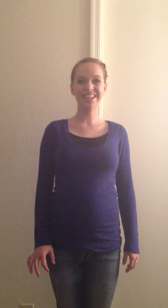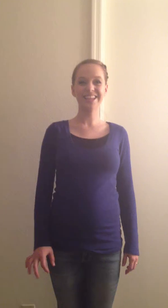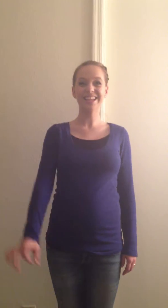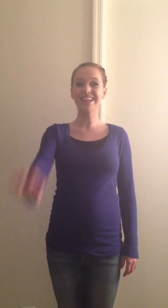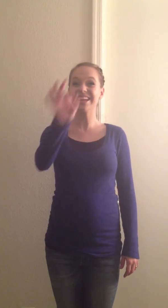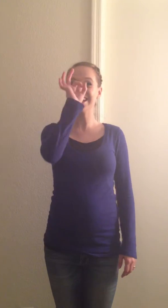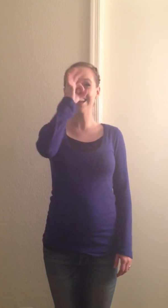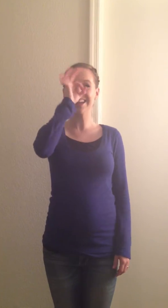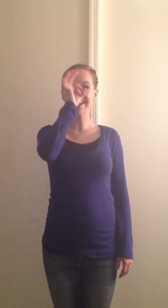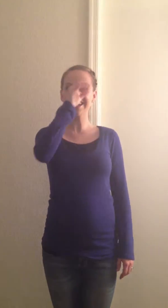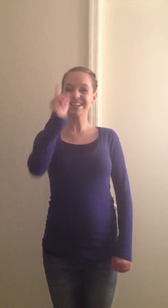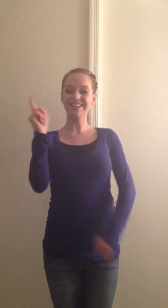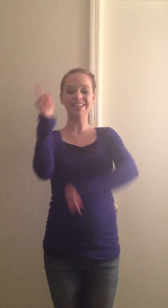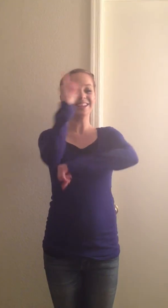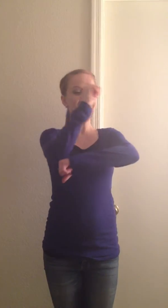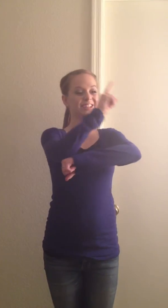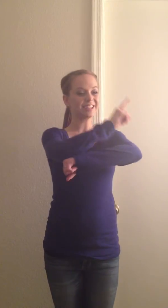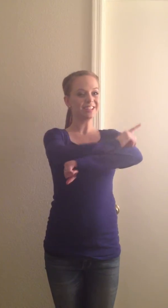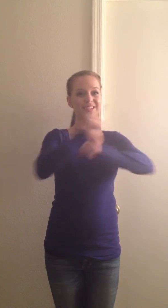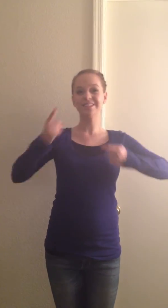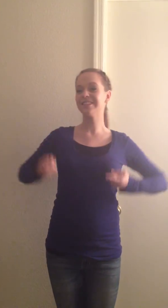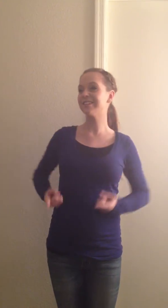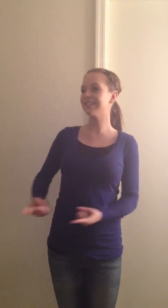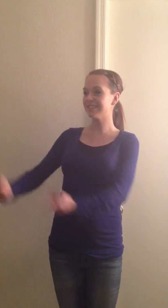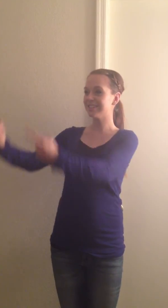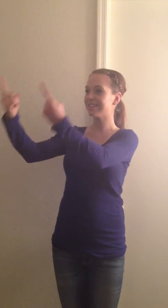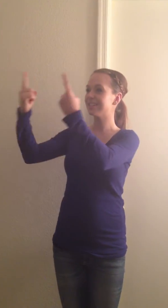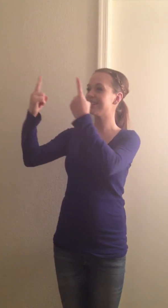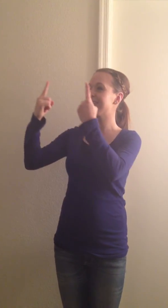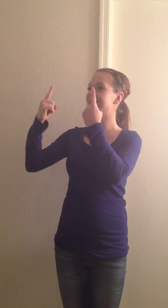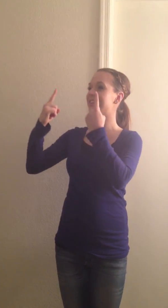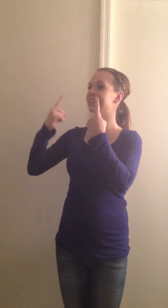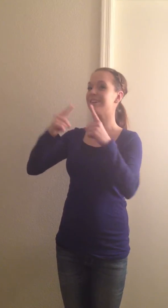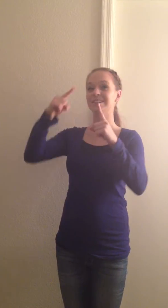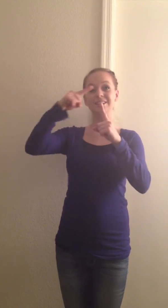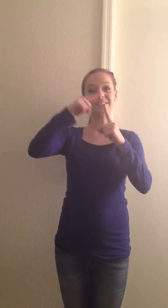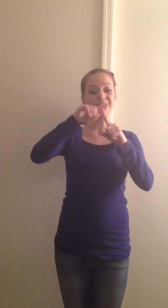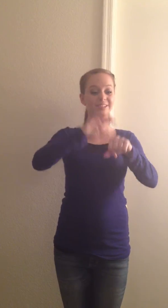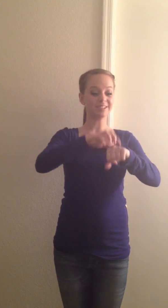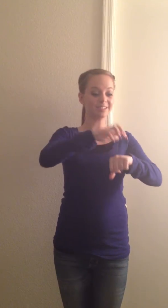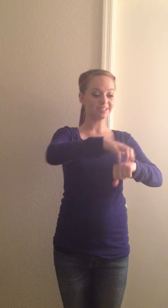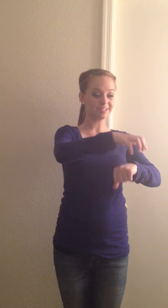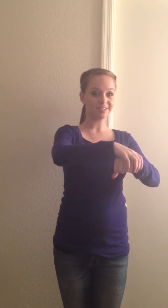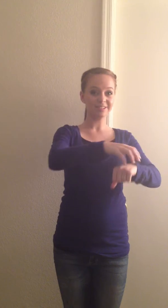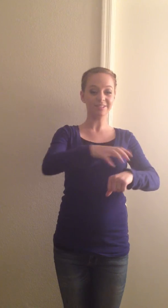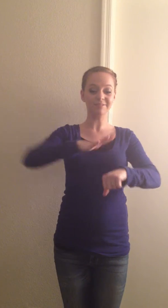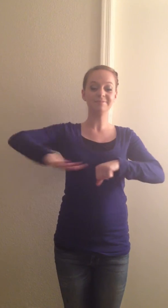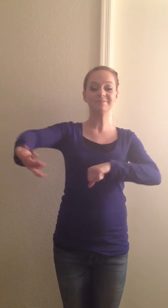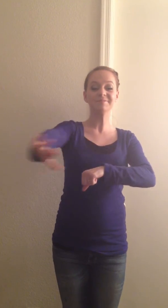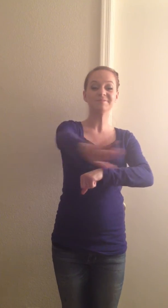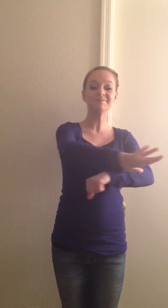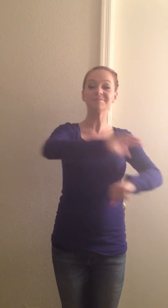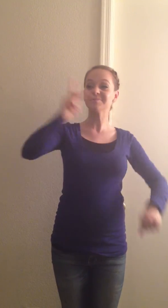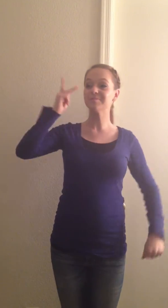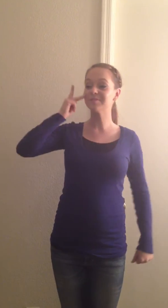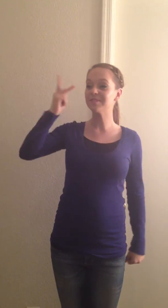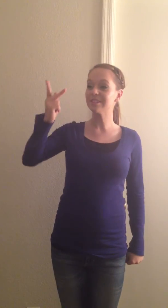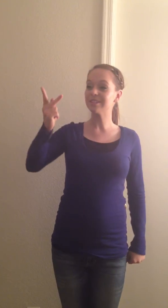A hawk's one day chance to come, oh, into a vineyard where he